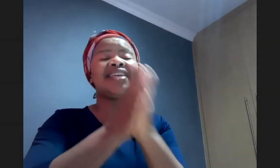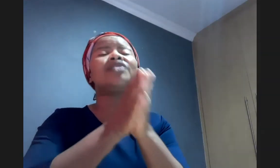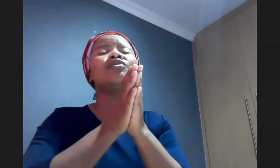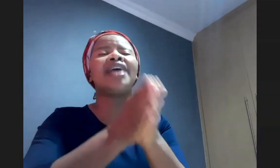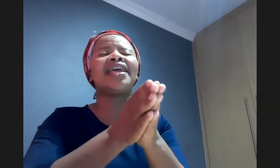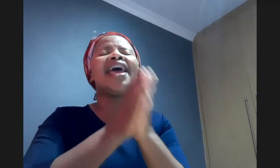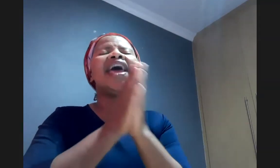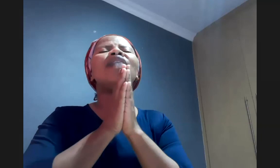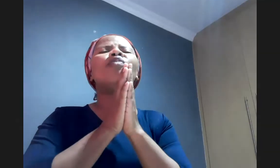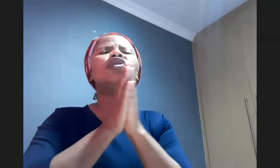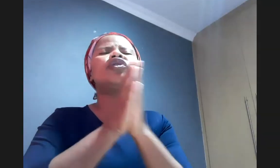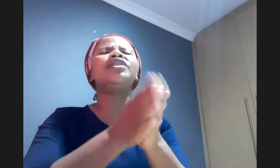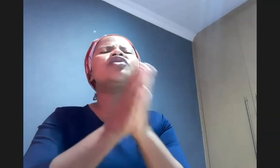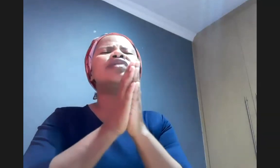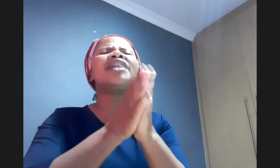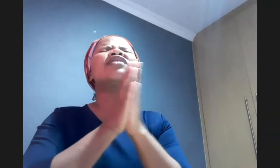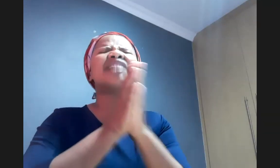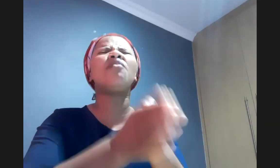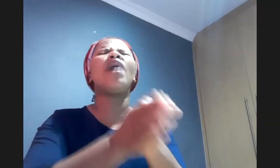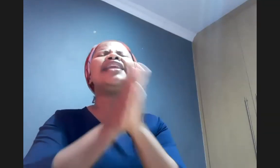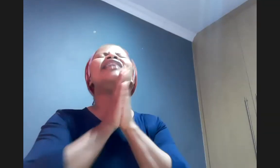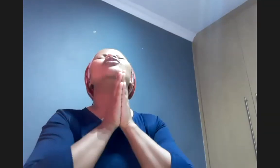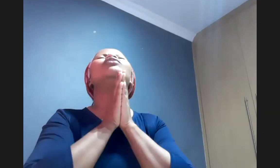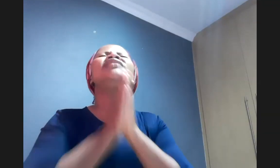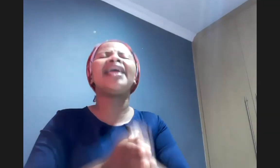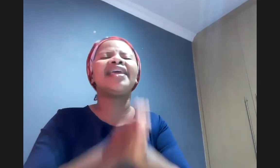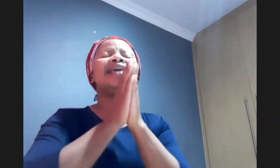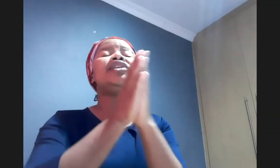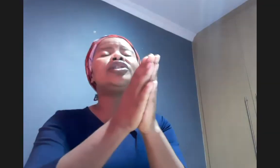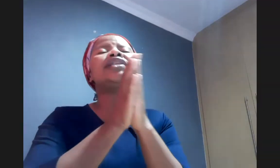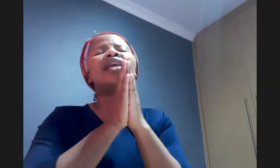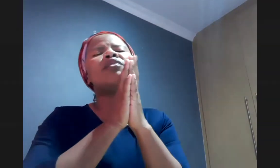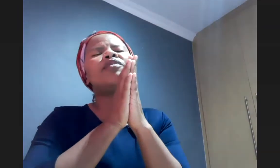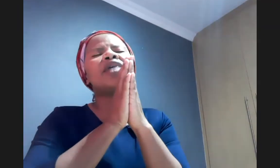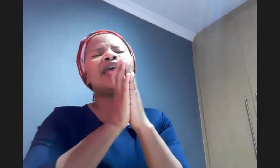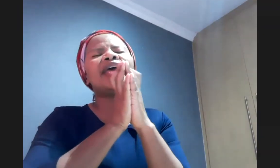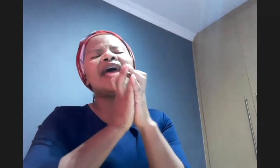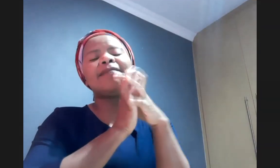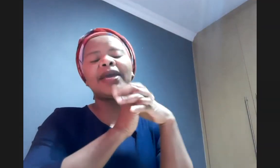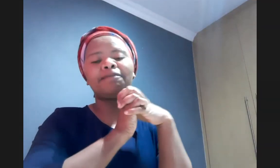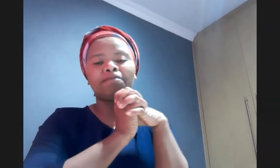here today an opportunity to serve someone amen in jesus name we pray amen you